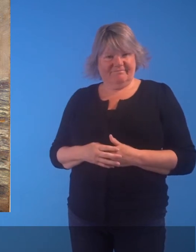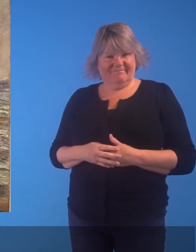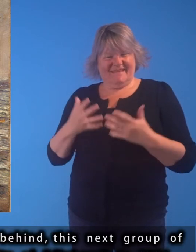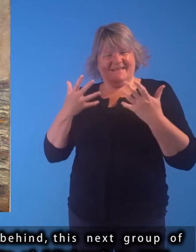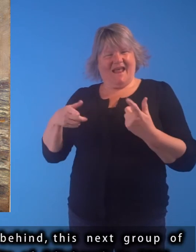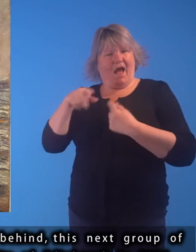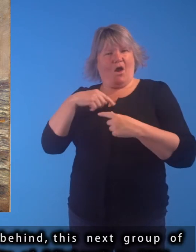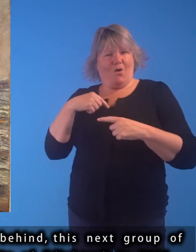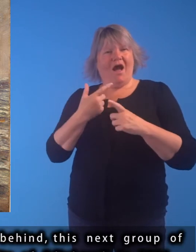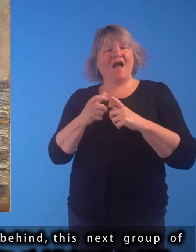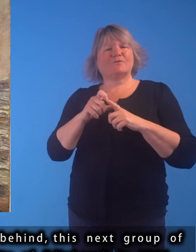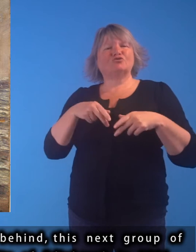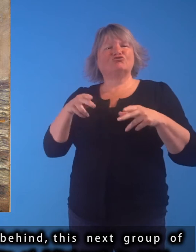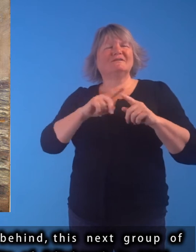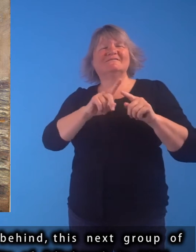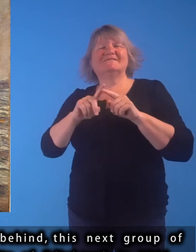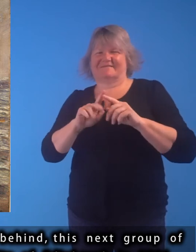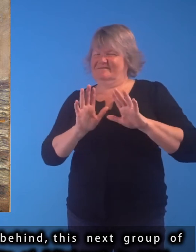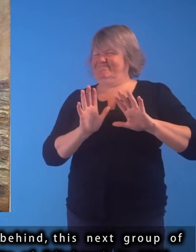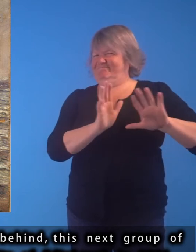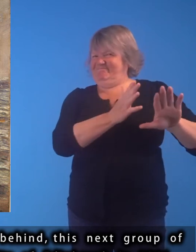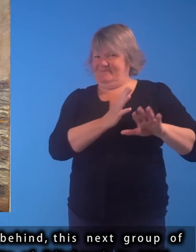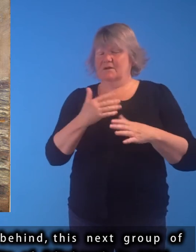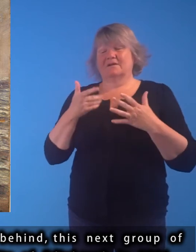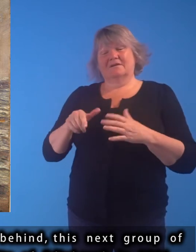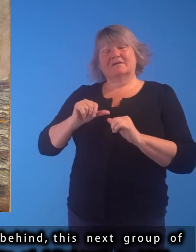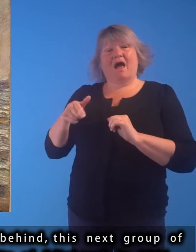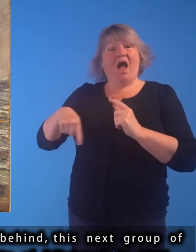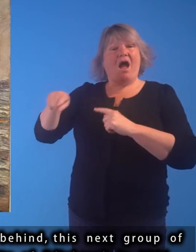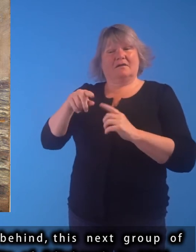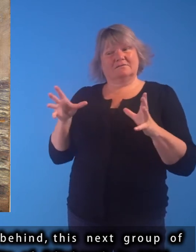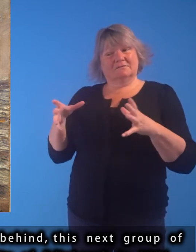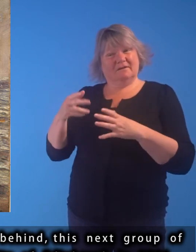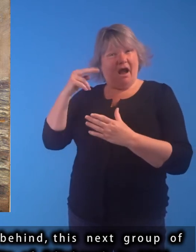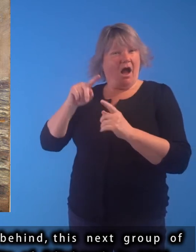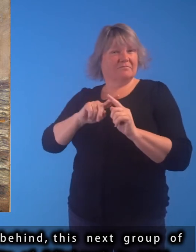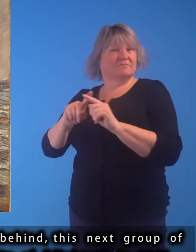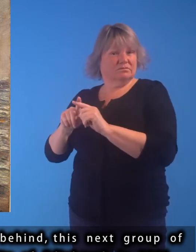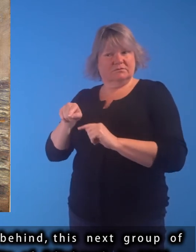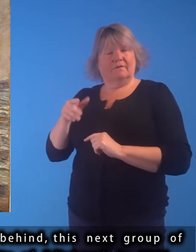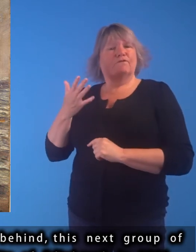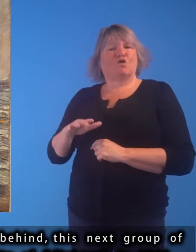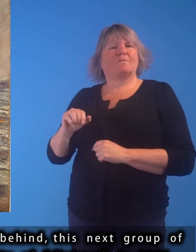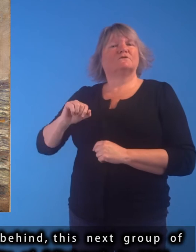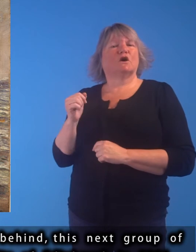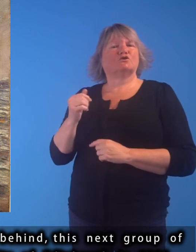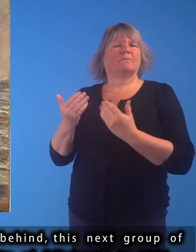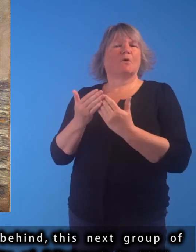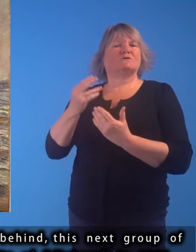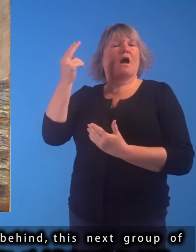Leaving the streets of Edinburgh far behind, this next group of works were all presented to the city of Edinburgh in